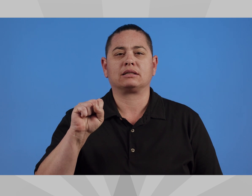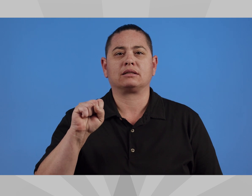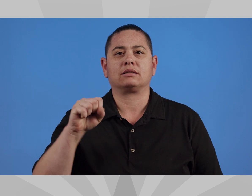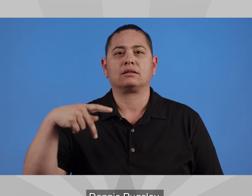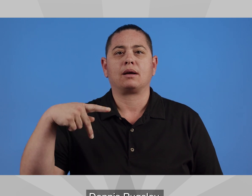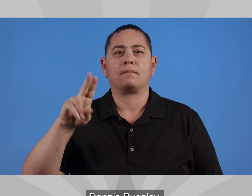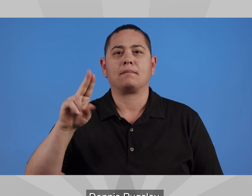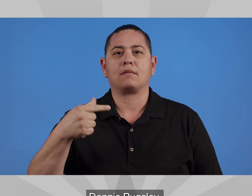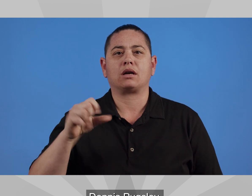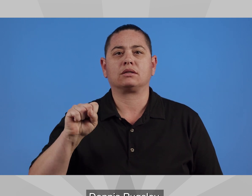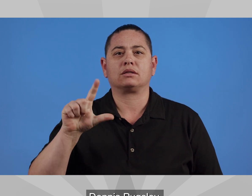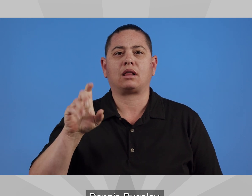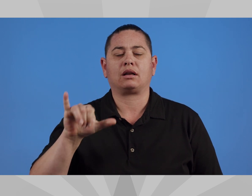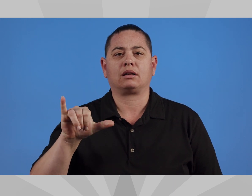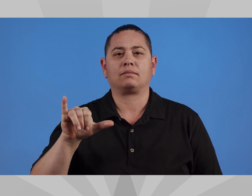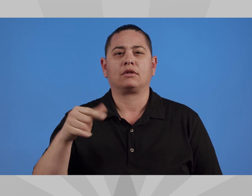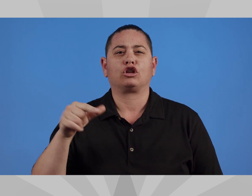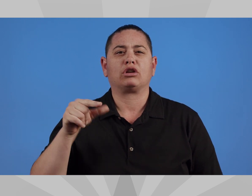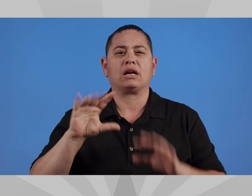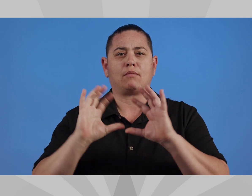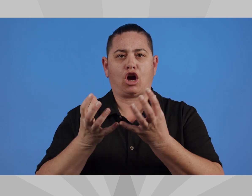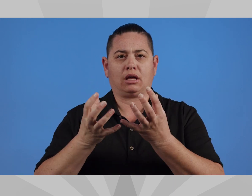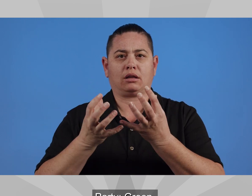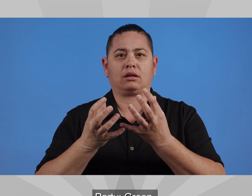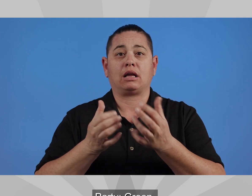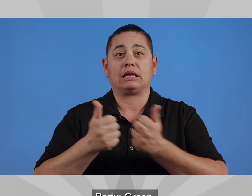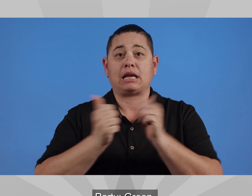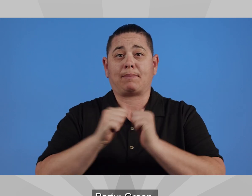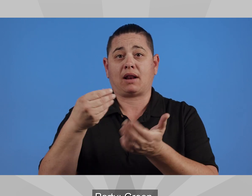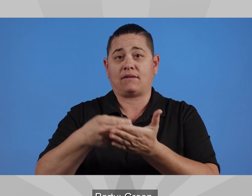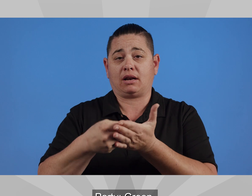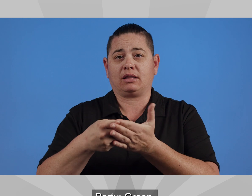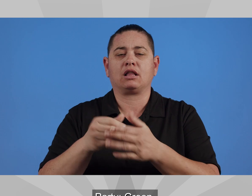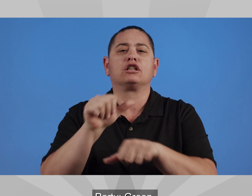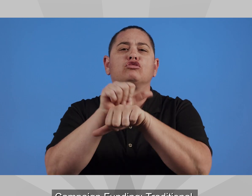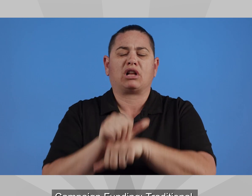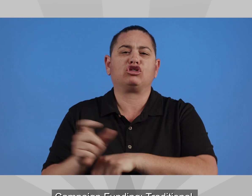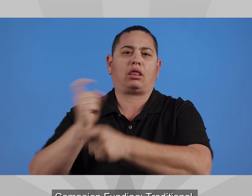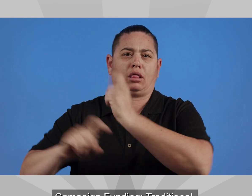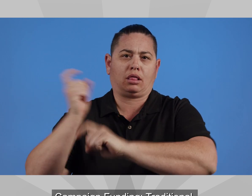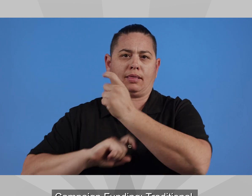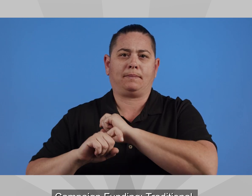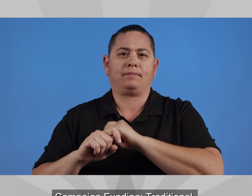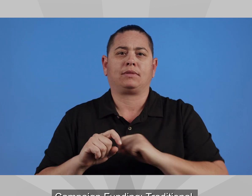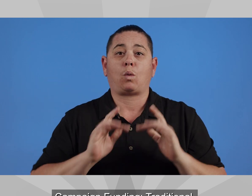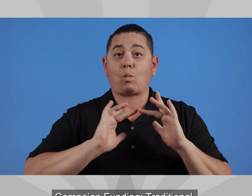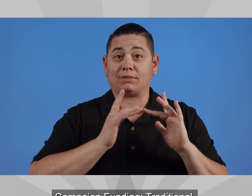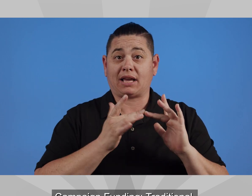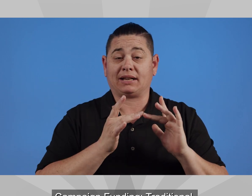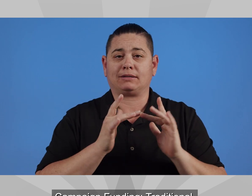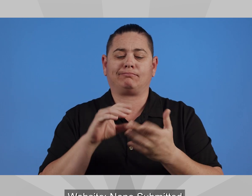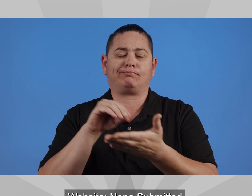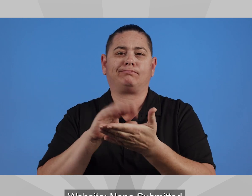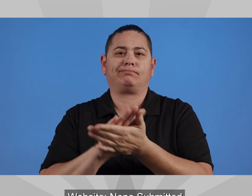Dennis Pugsley Party Green Campaign Funding Traditional